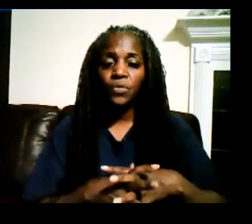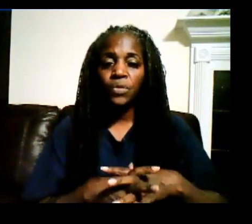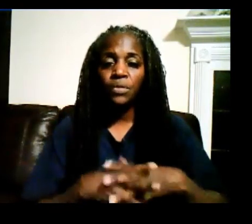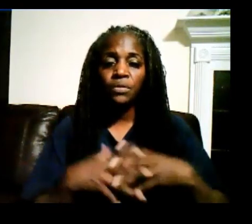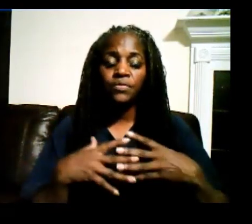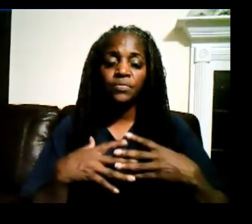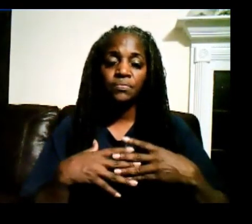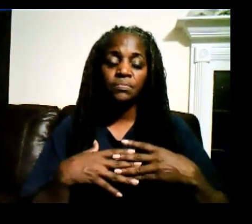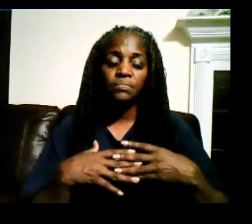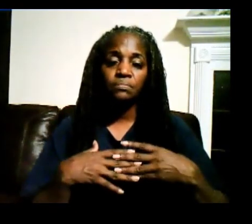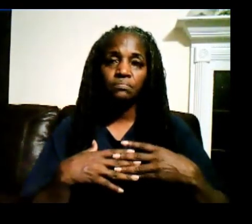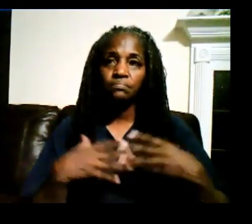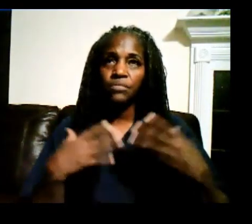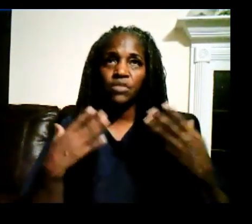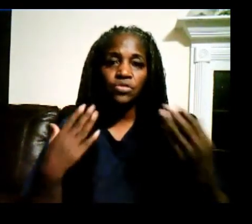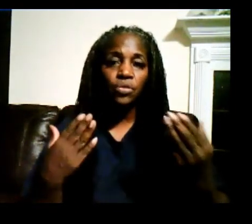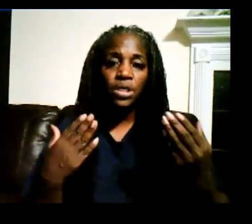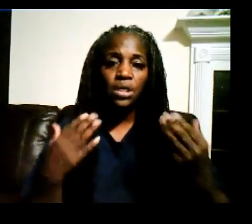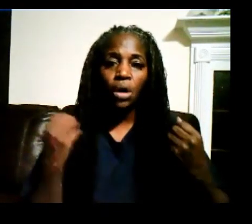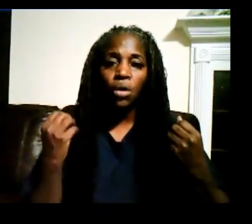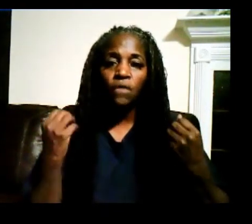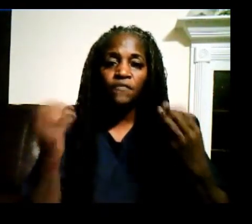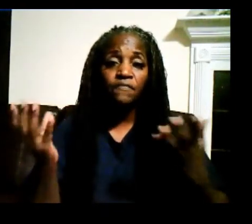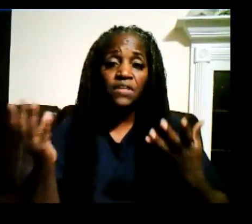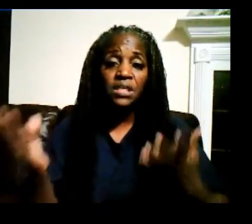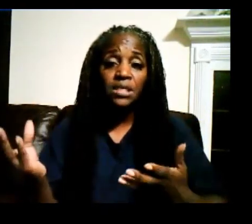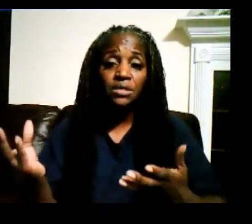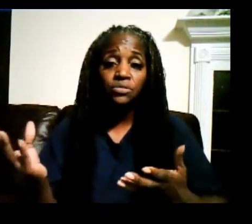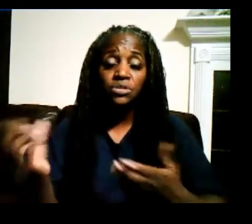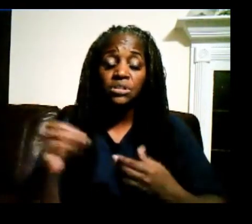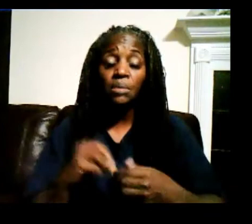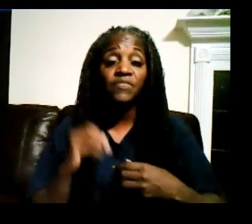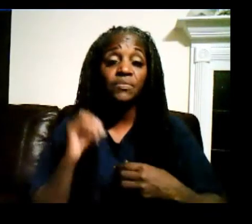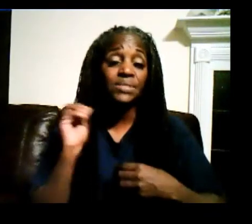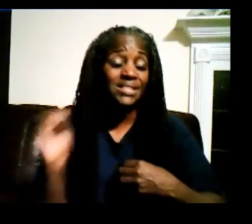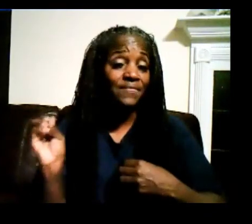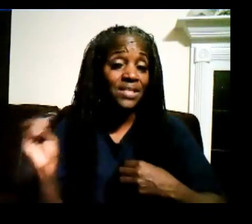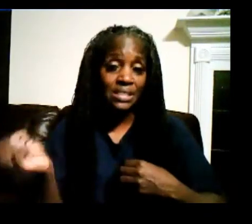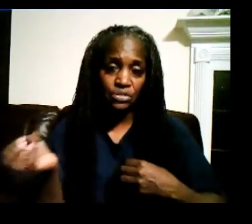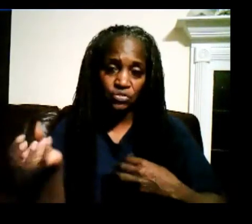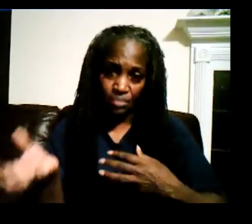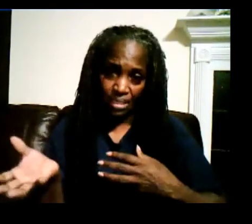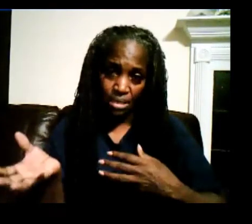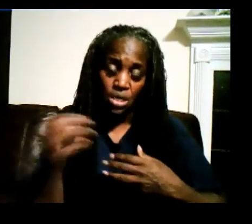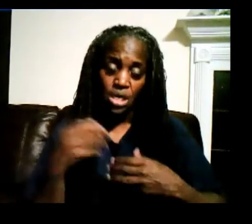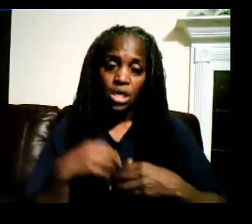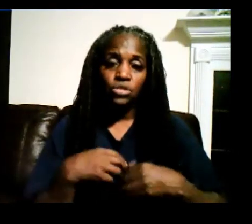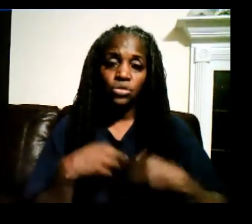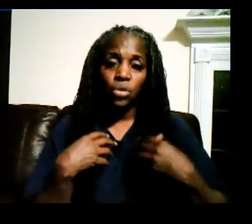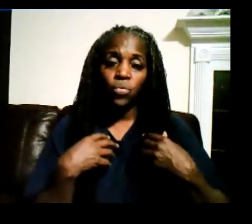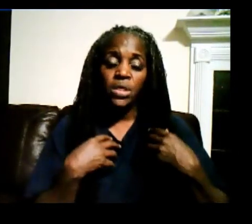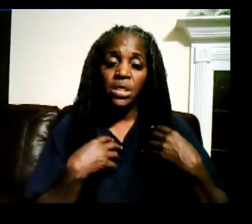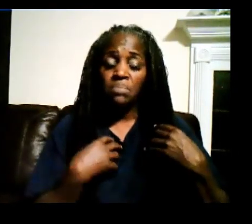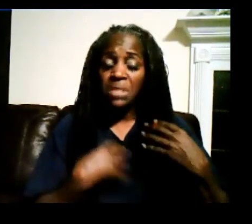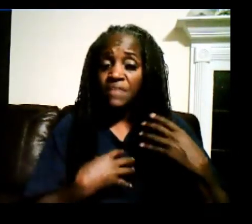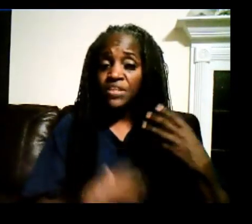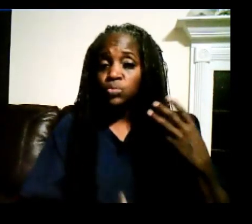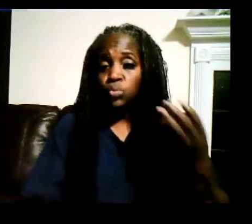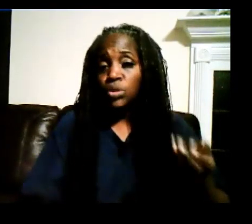30 or 50 years, come up in 70 years from now. So we, many of us will